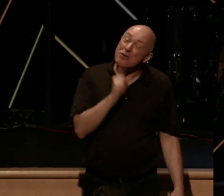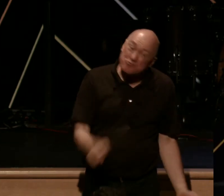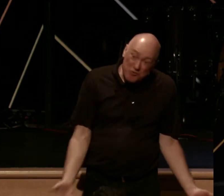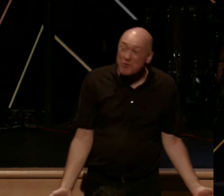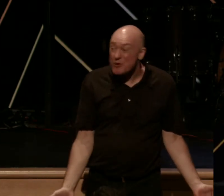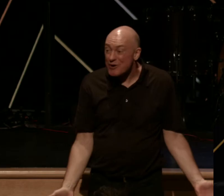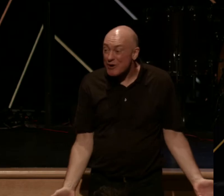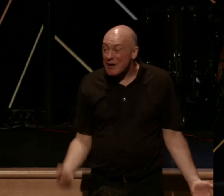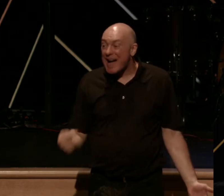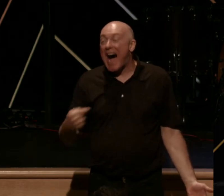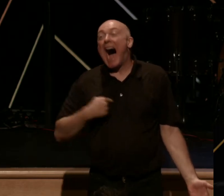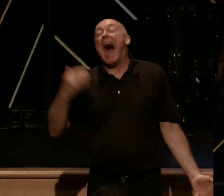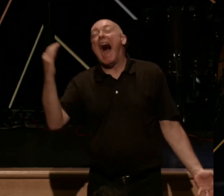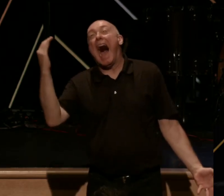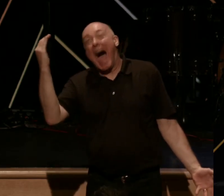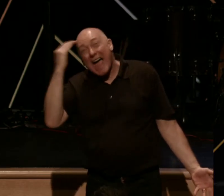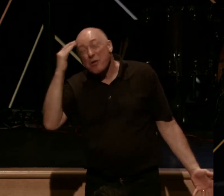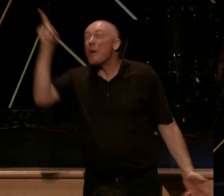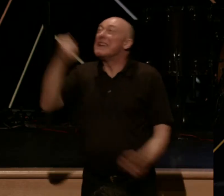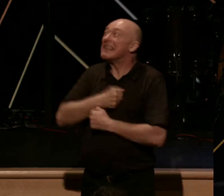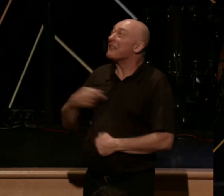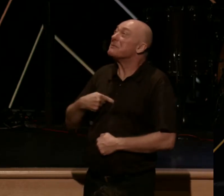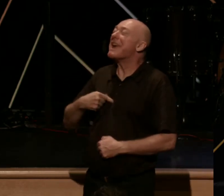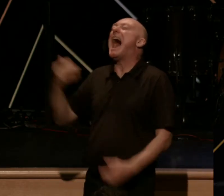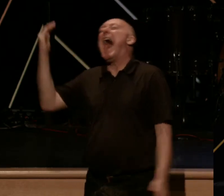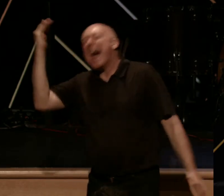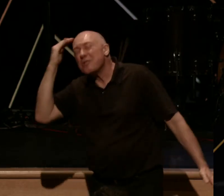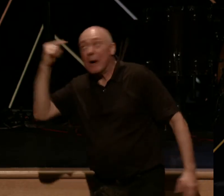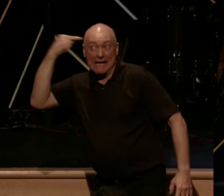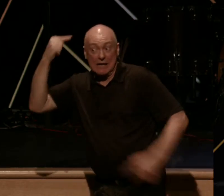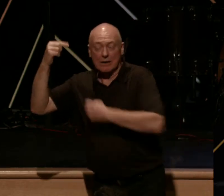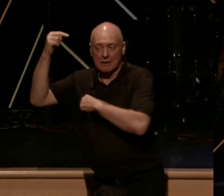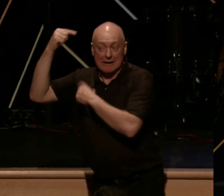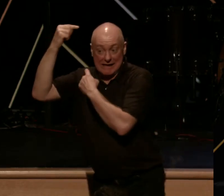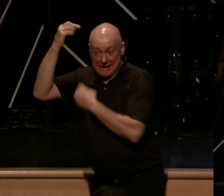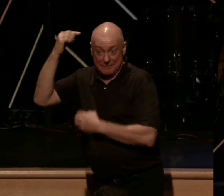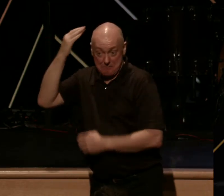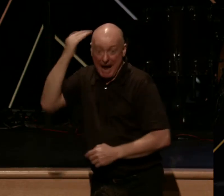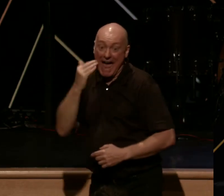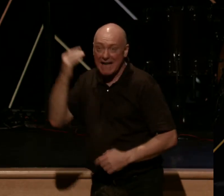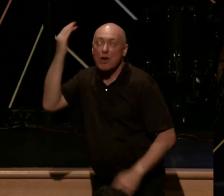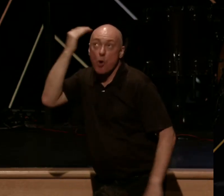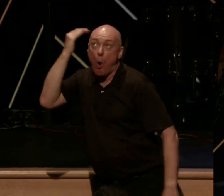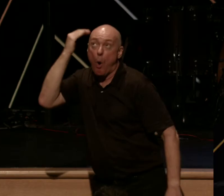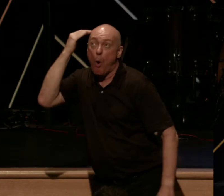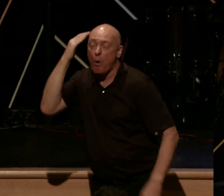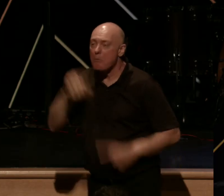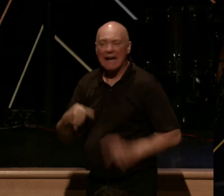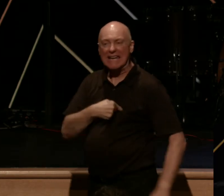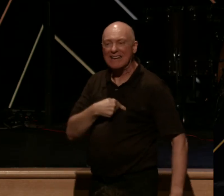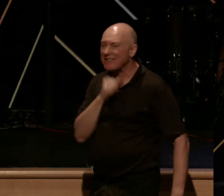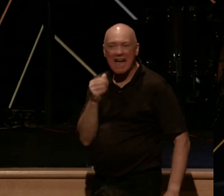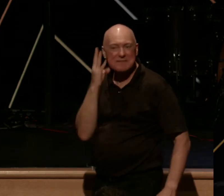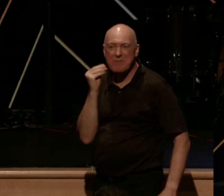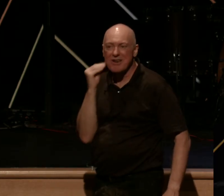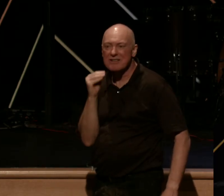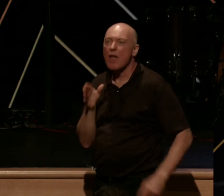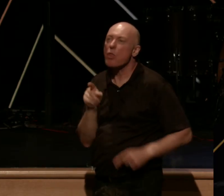I know that he loves me here. I know it, but I'm not experiencing and enjoying his love here like I want to.